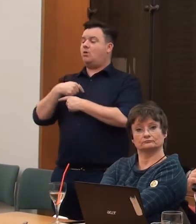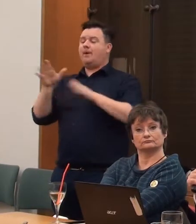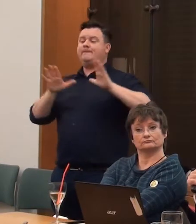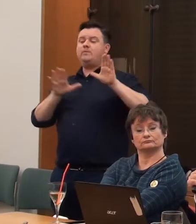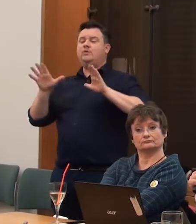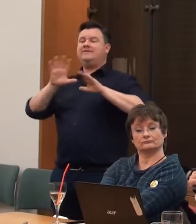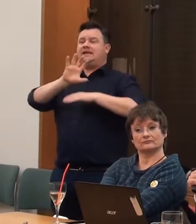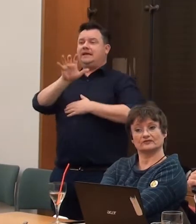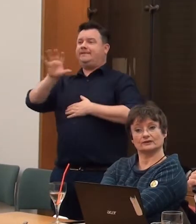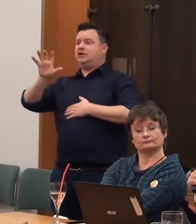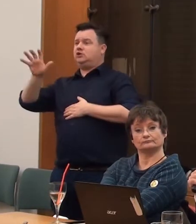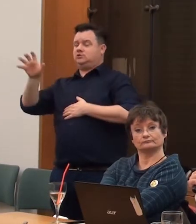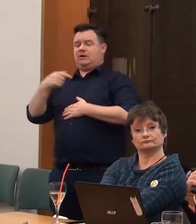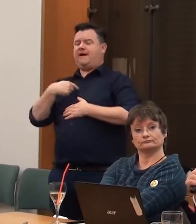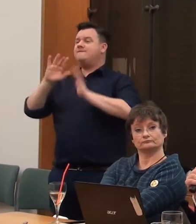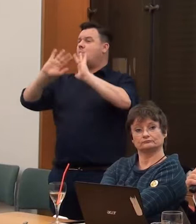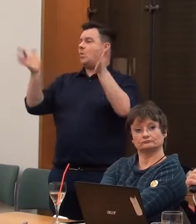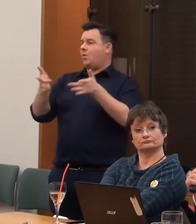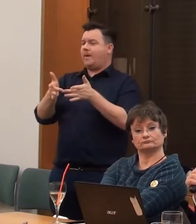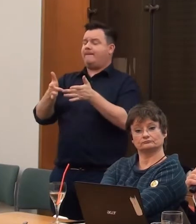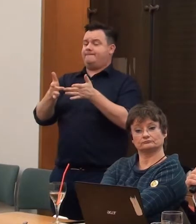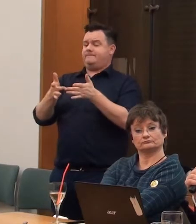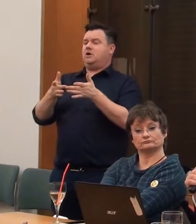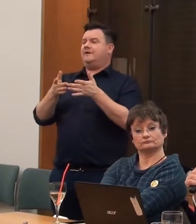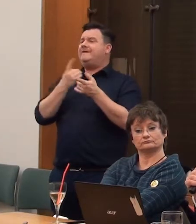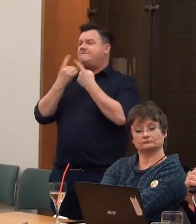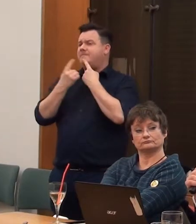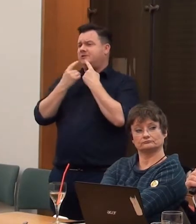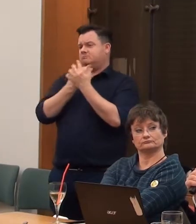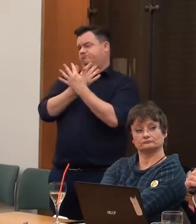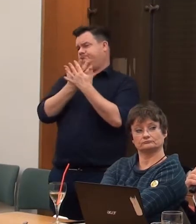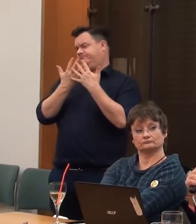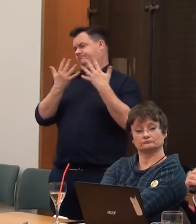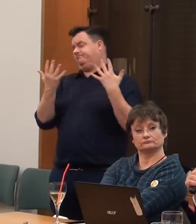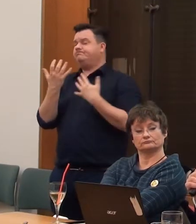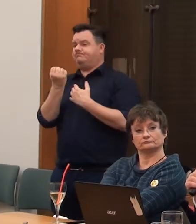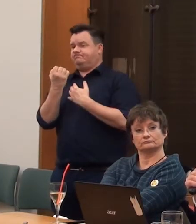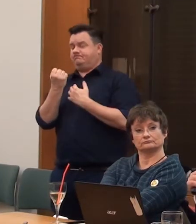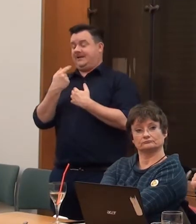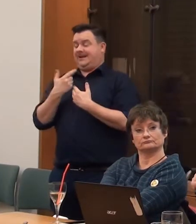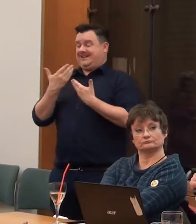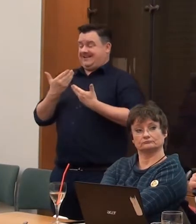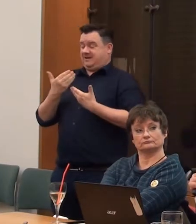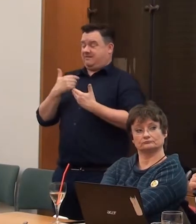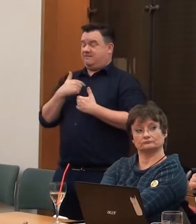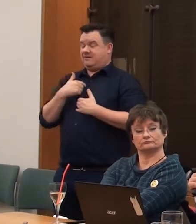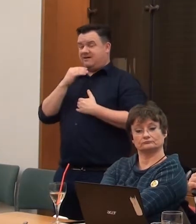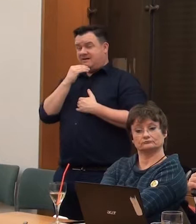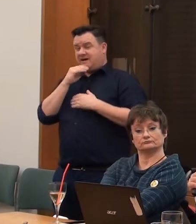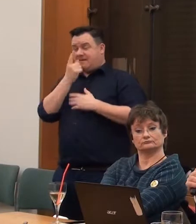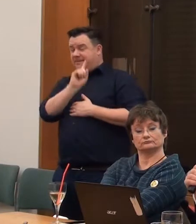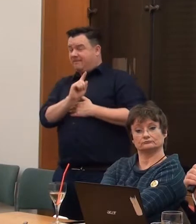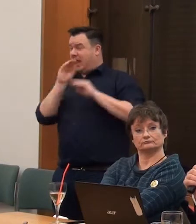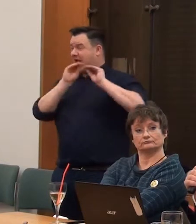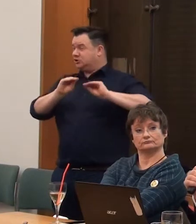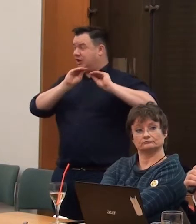resources that are all on the website. And I'm actually quite fed up with people in education particularly saying,